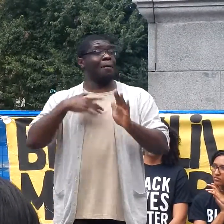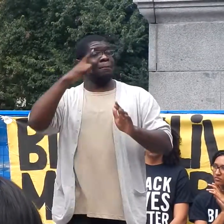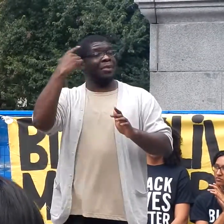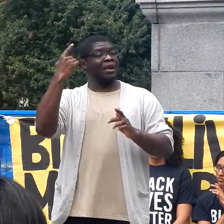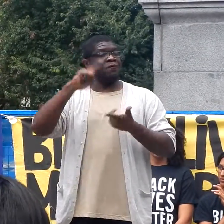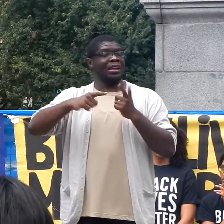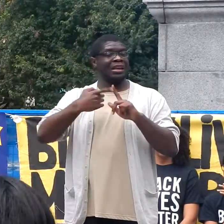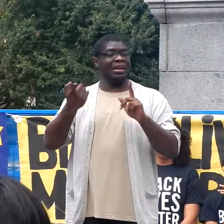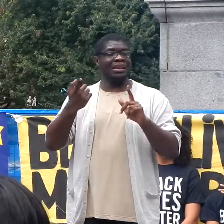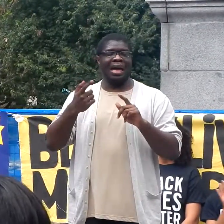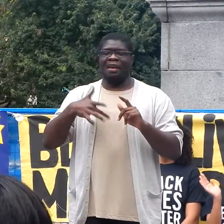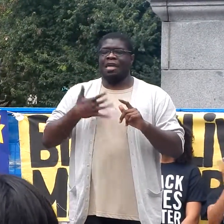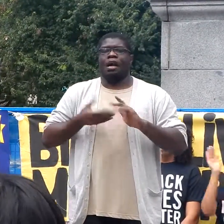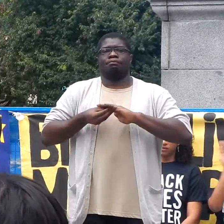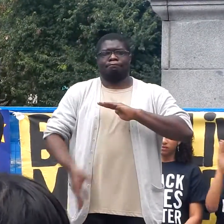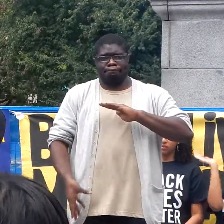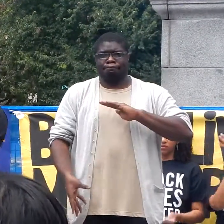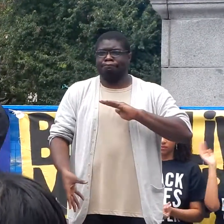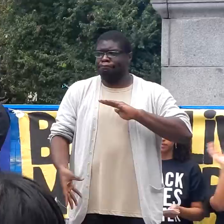jewelry a piece of me dies